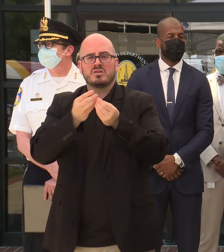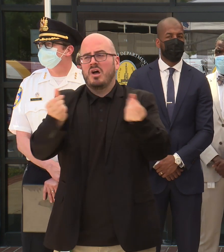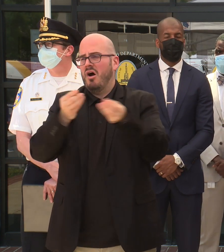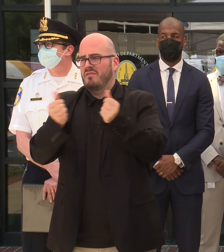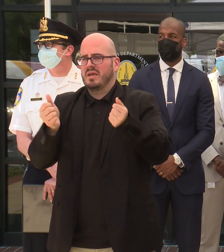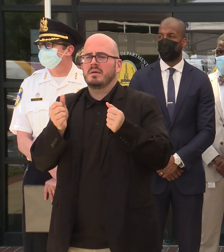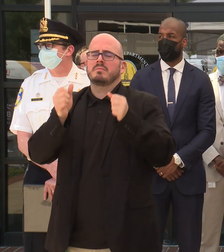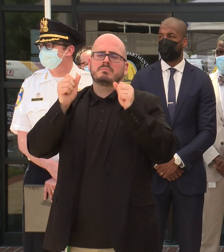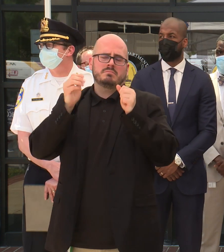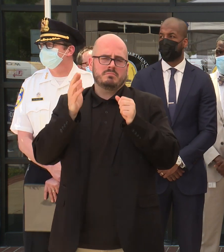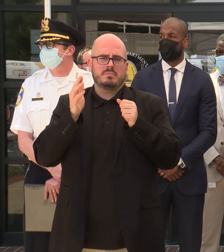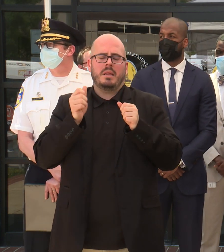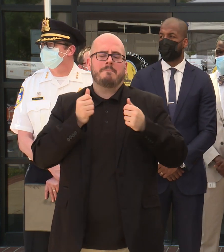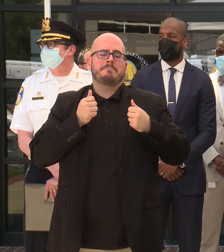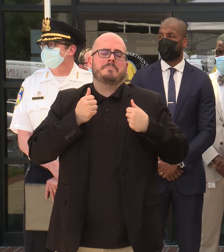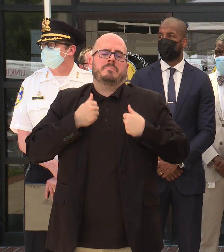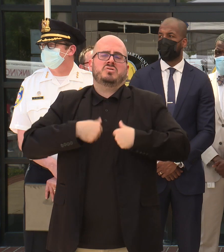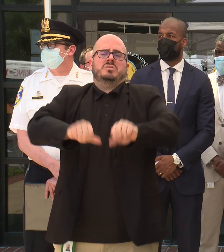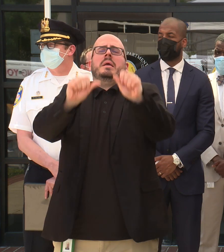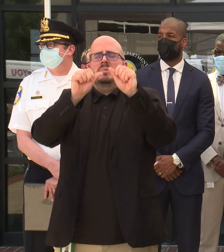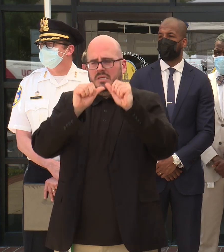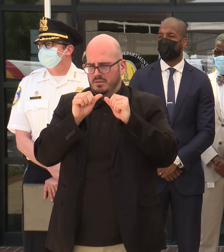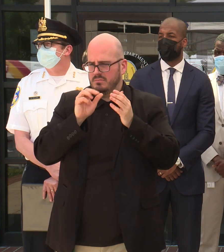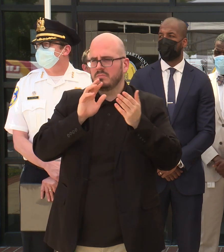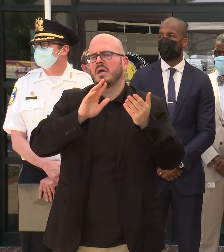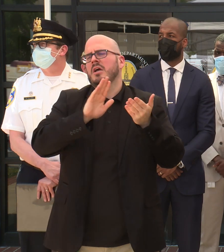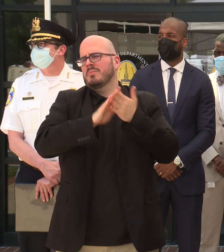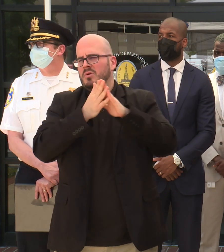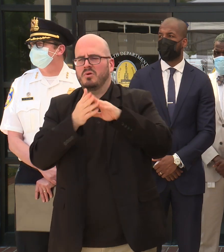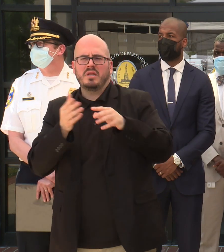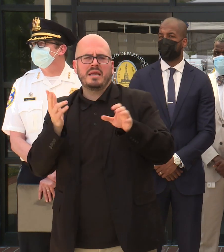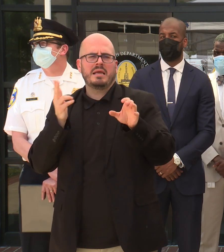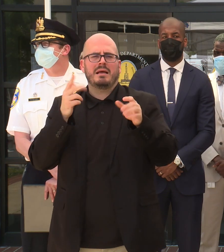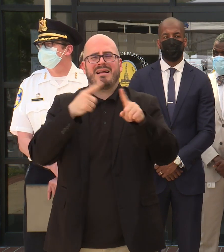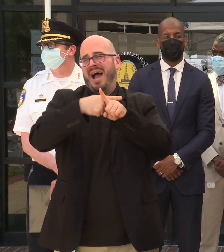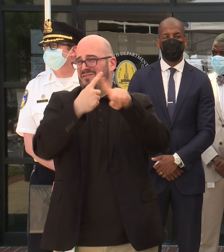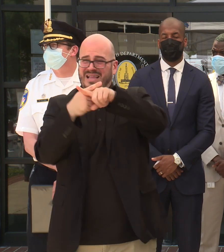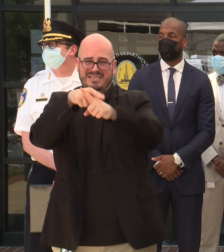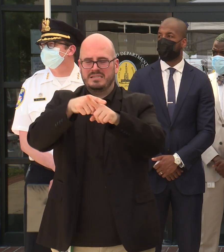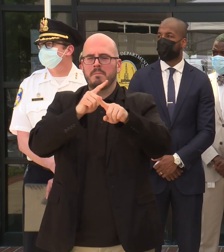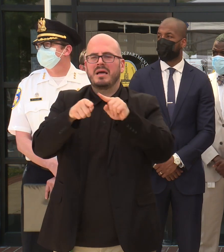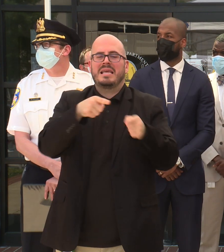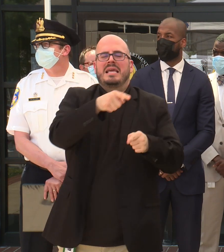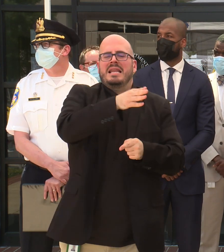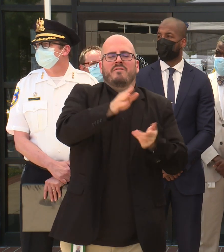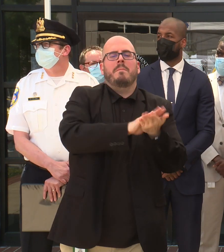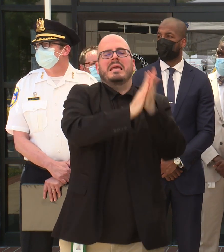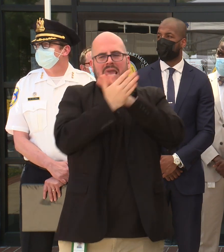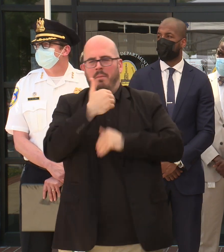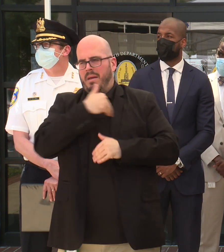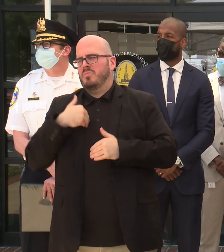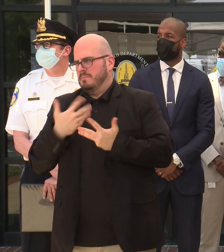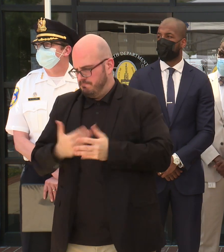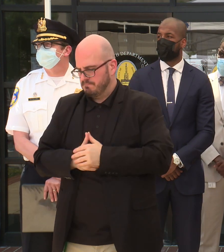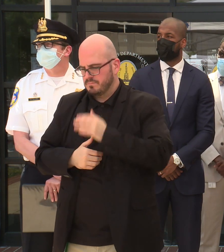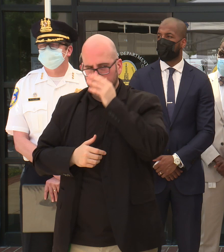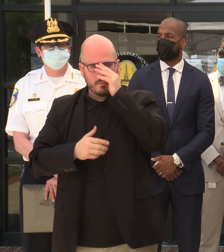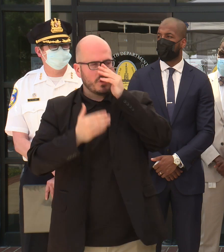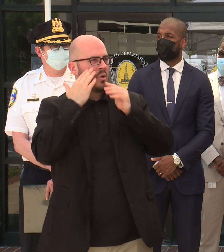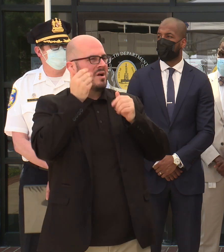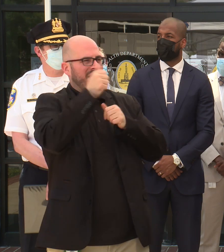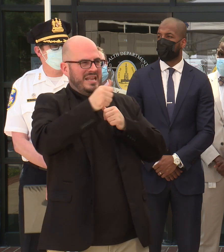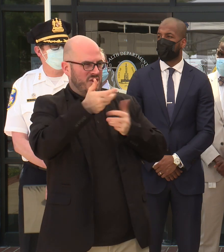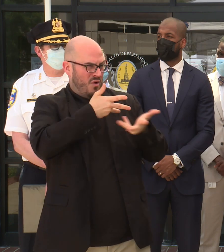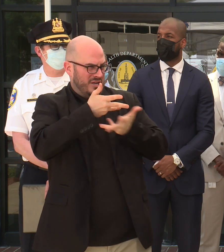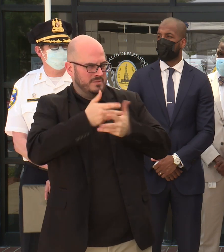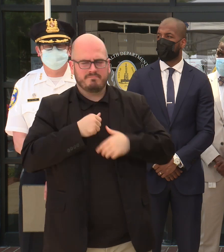conflicts or attempting to enroll him as a participant. But he never became one. But are you aware of any interaction then?